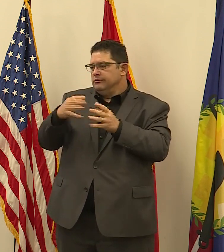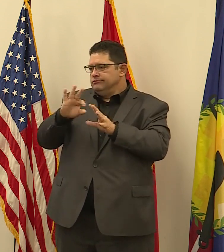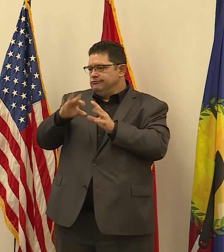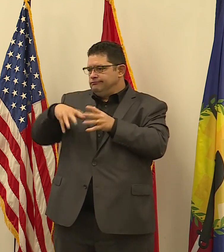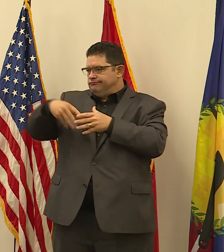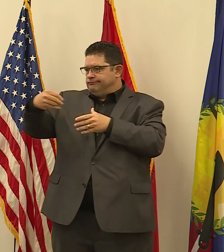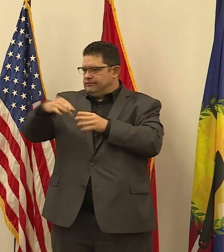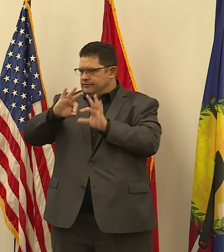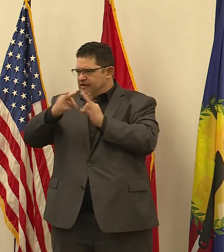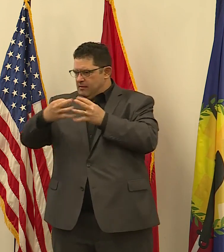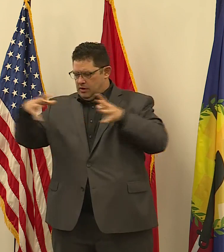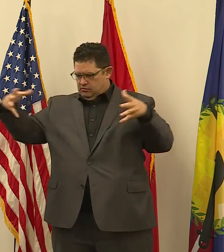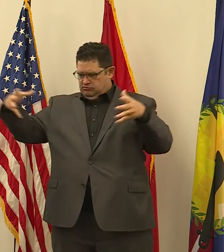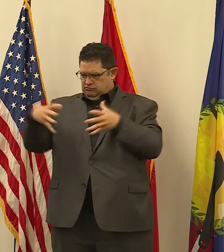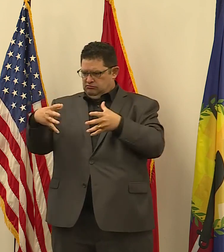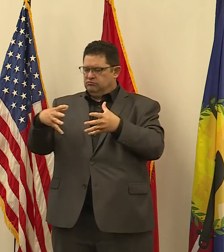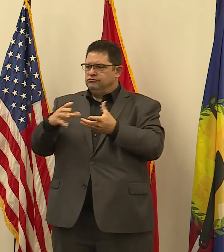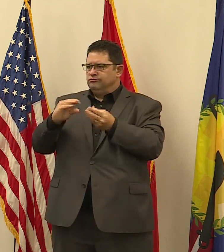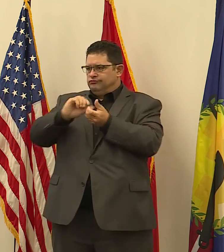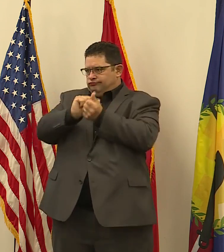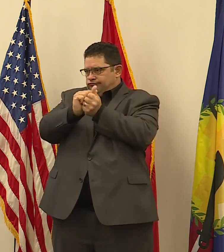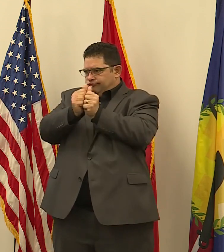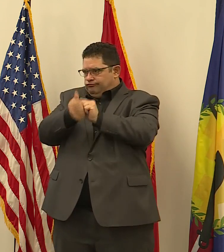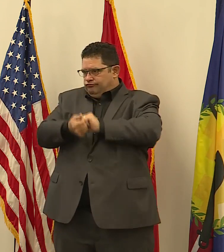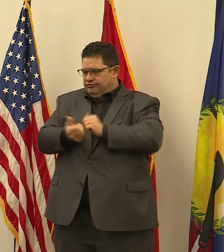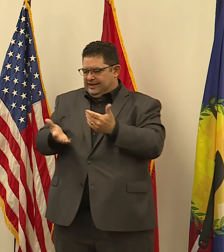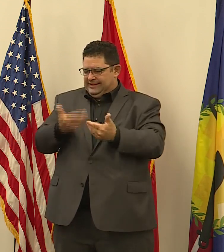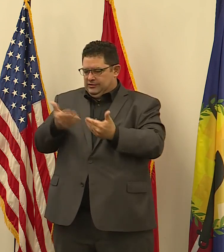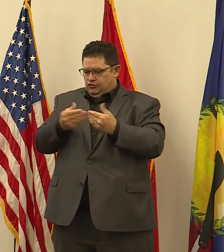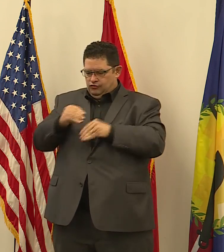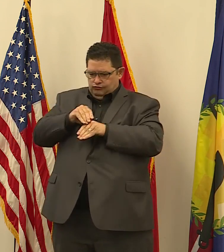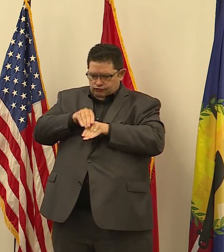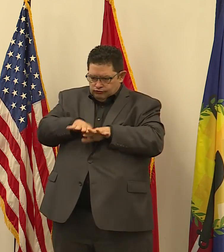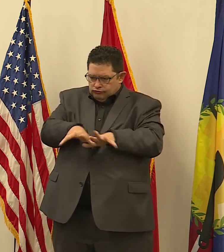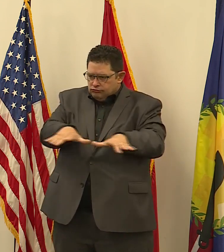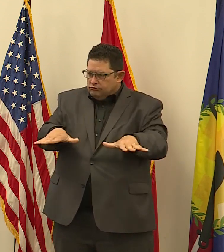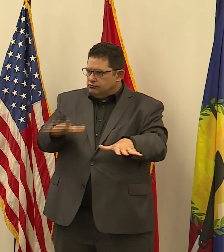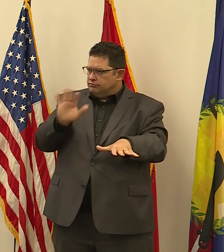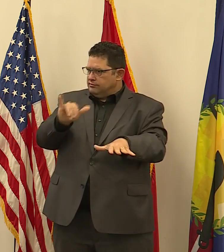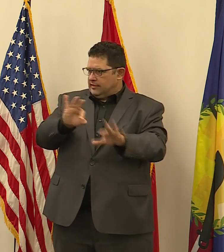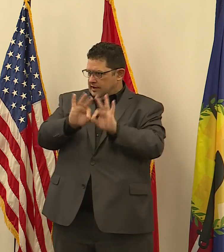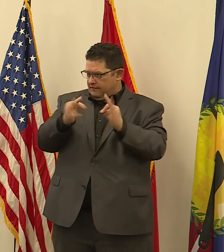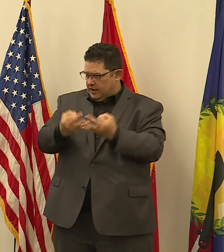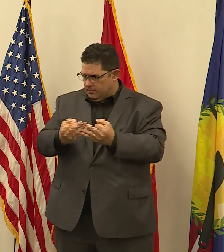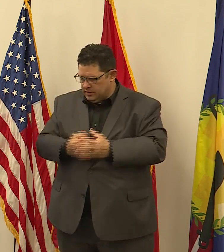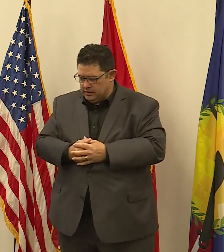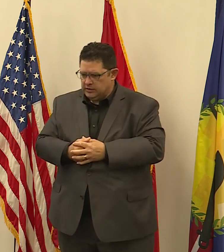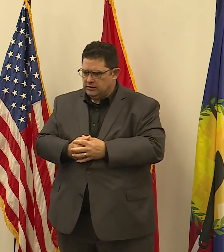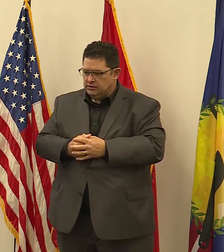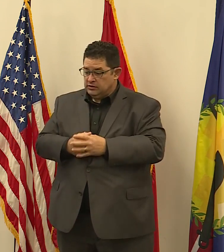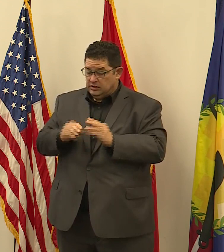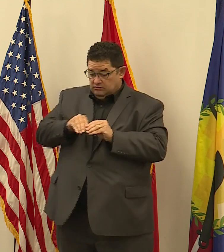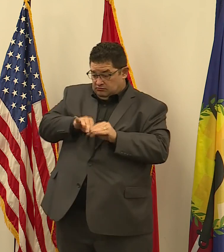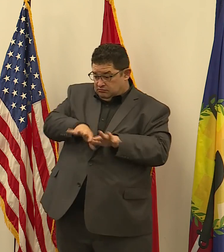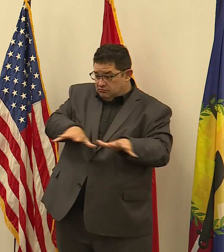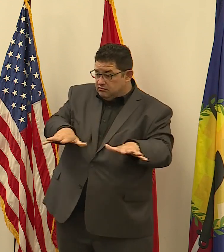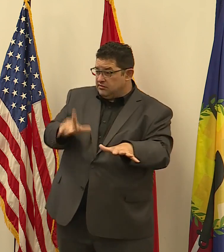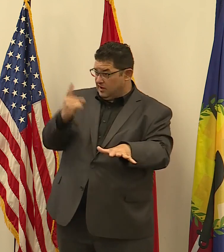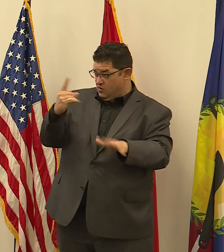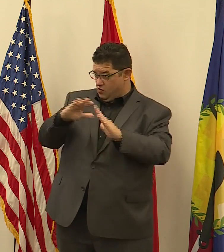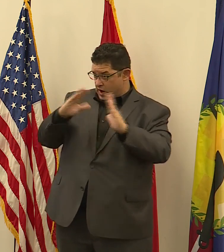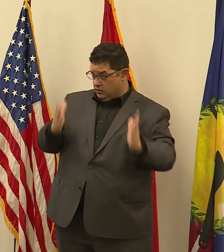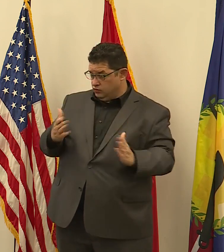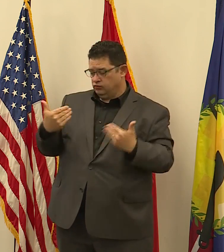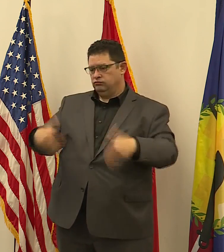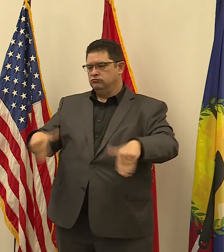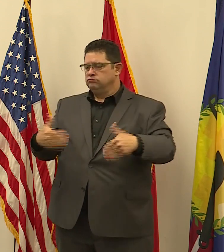it more easy for COVID-19 to move about a family. And we know that transmission within a household is a